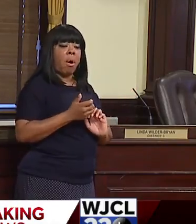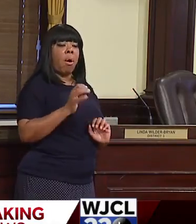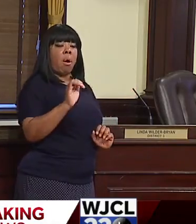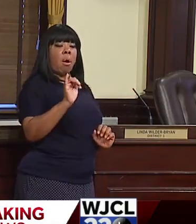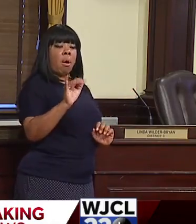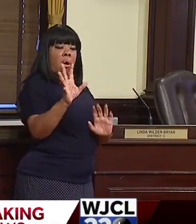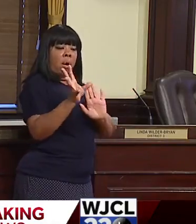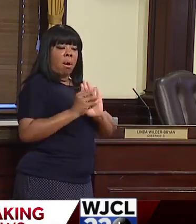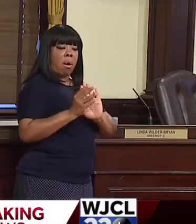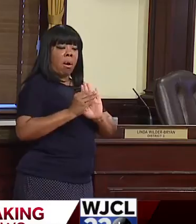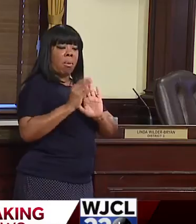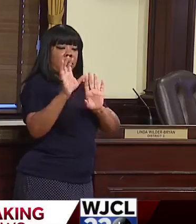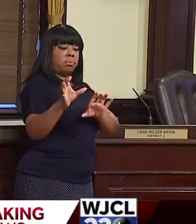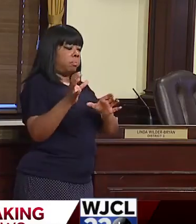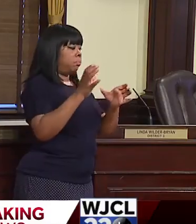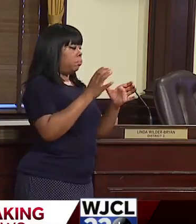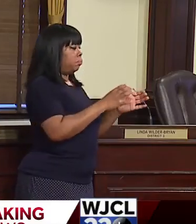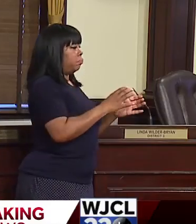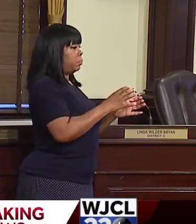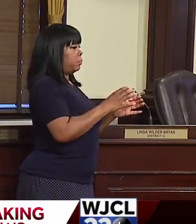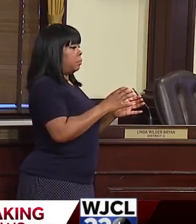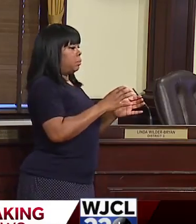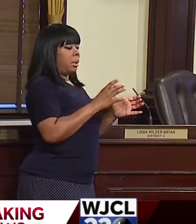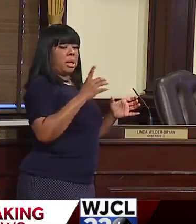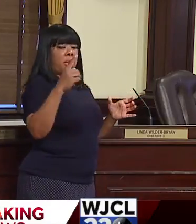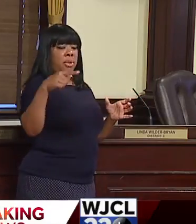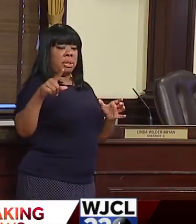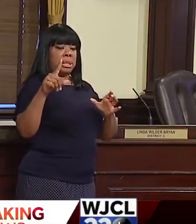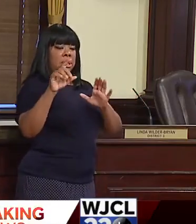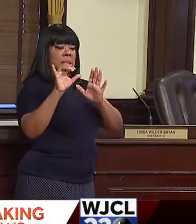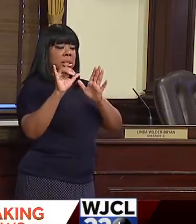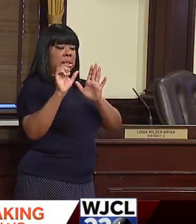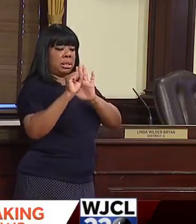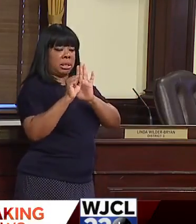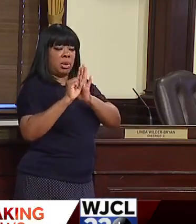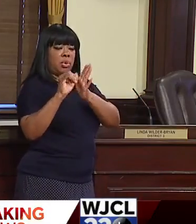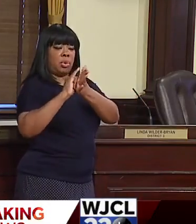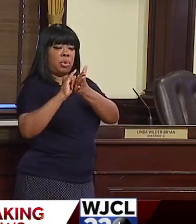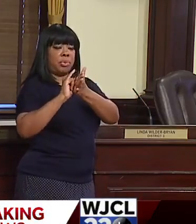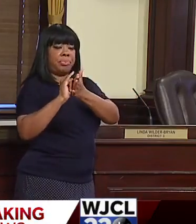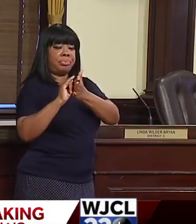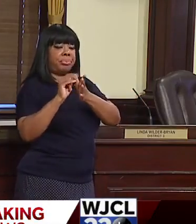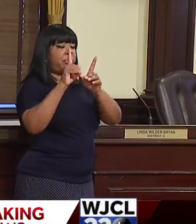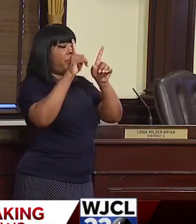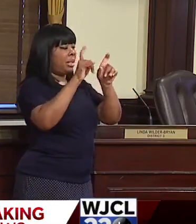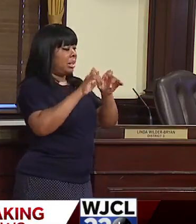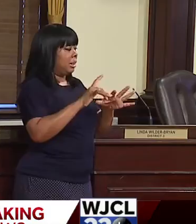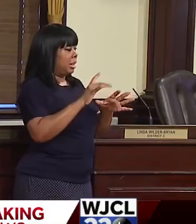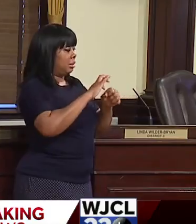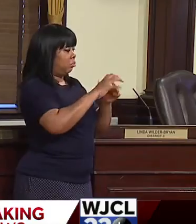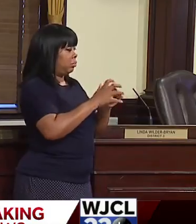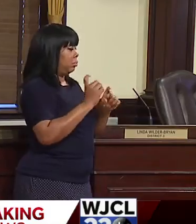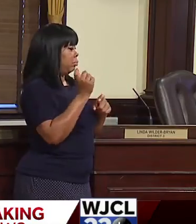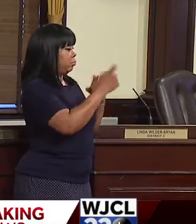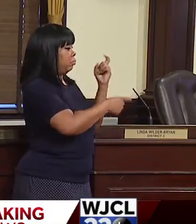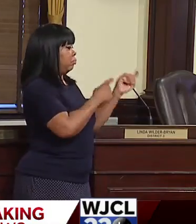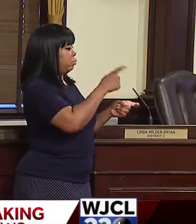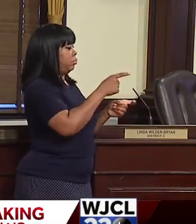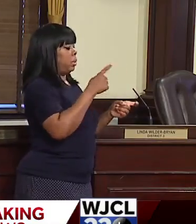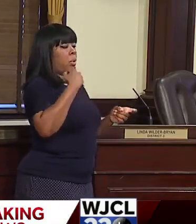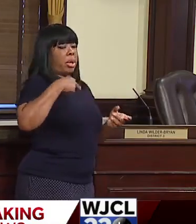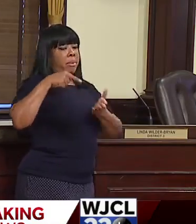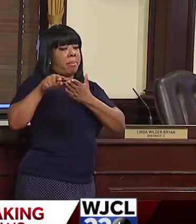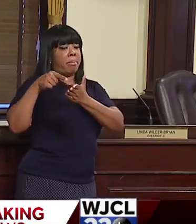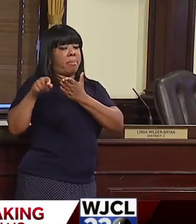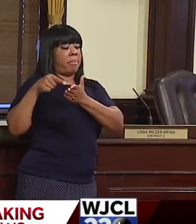the tests that were provided to us were provided to us free of charge for the state of New York. So again, this was stuff we were not paying for. We're not paying for